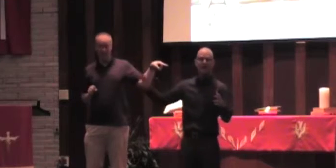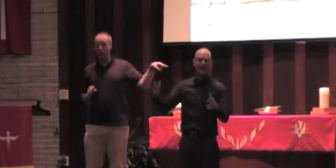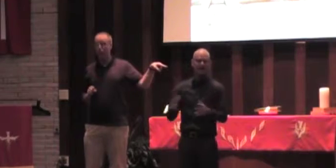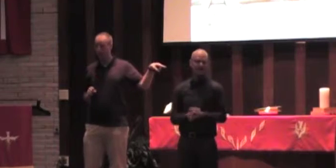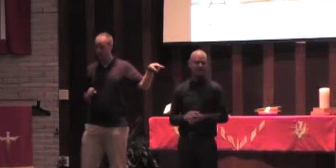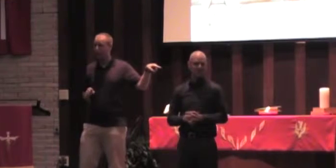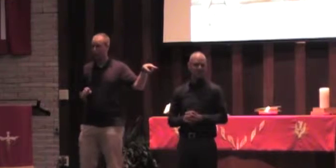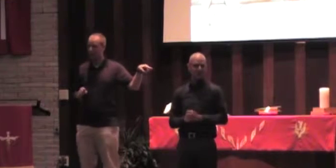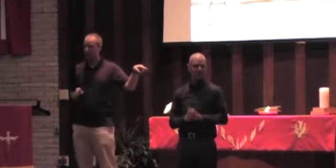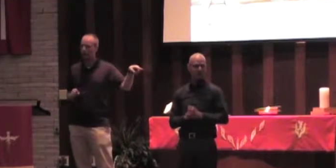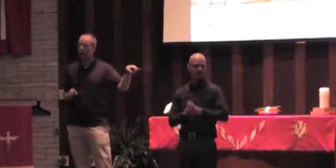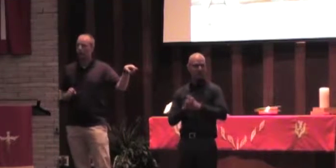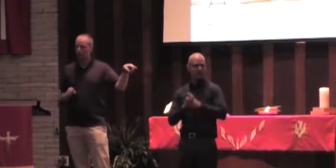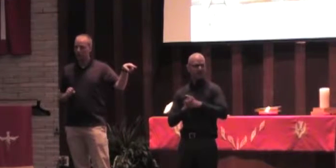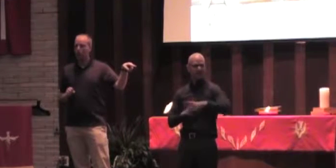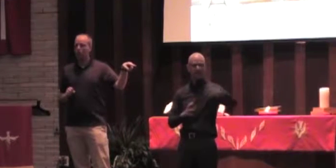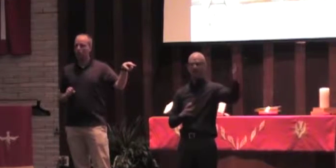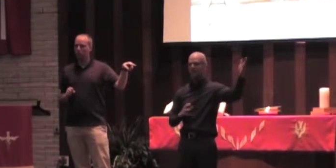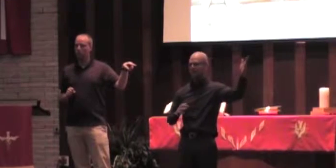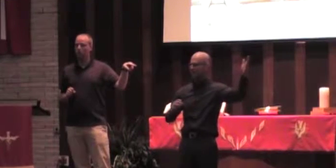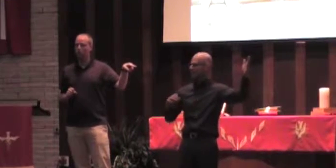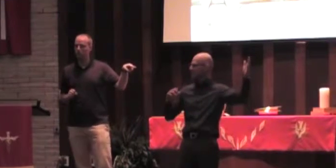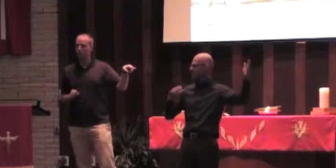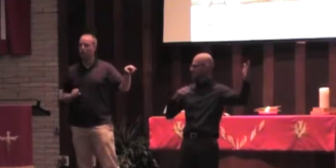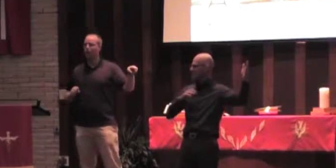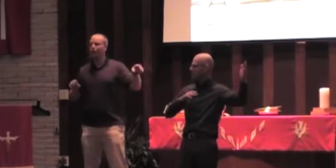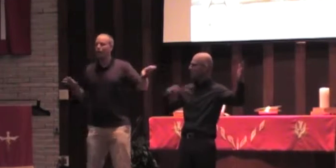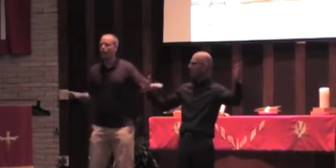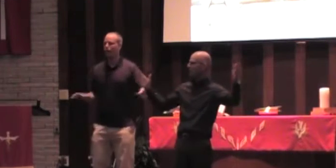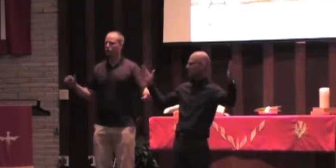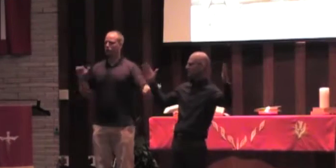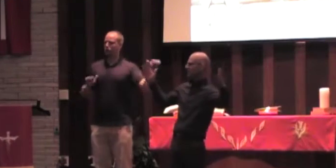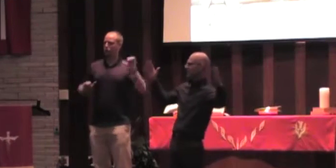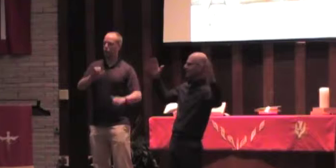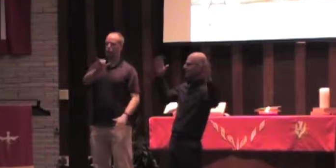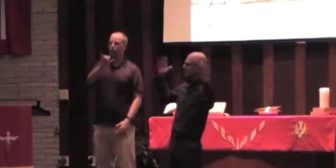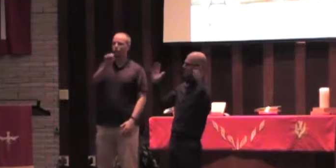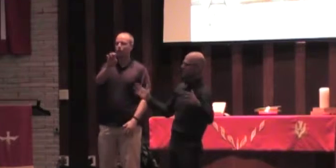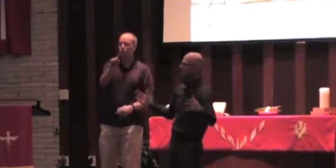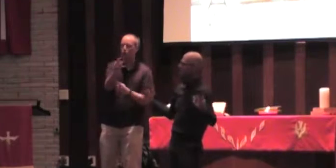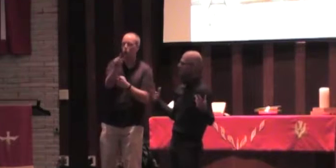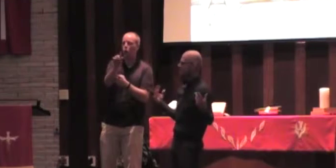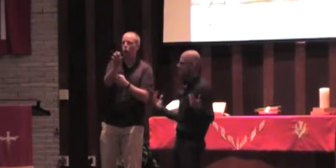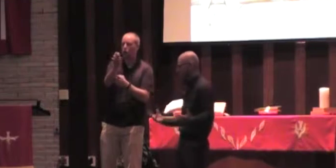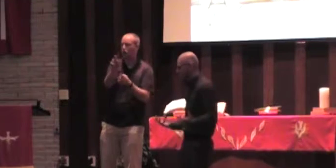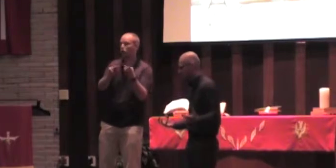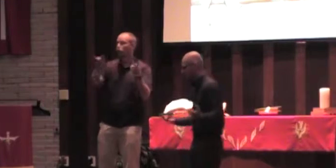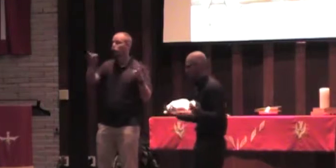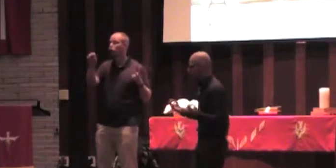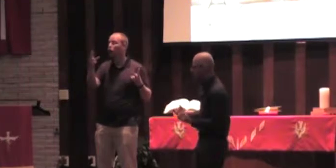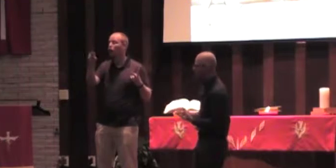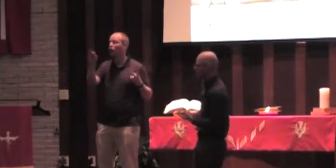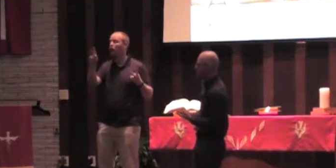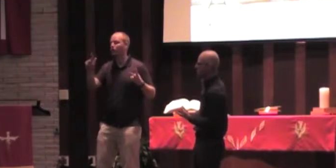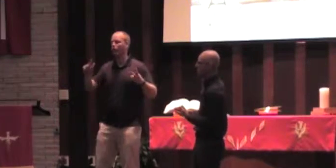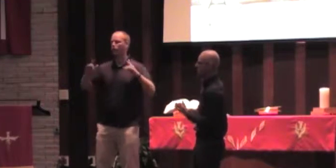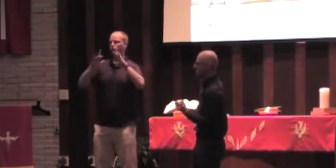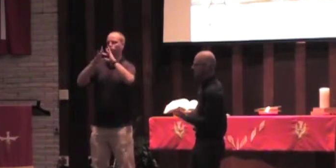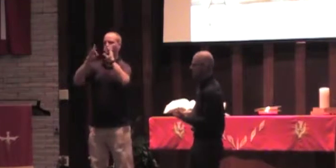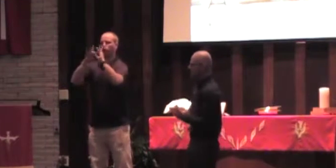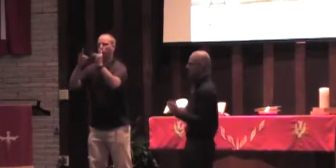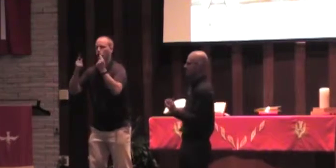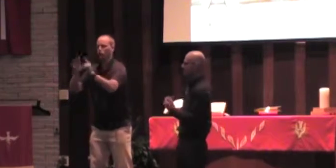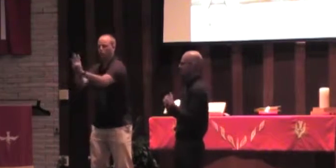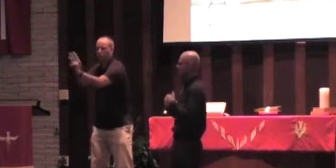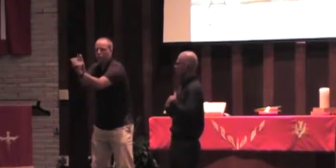every day, does his best Seth Godin or his best Josh McDowell, and he persuades and he argues for the good news